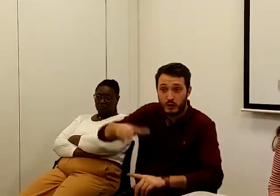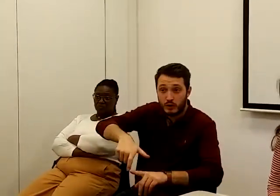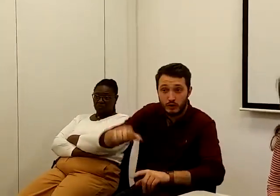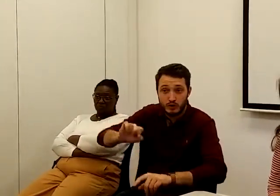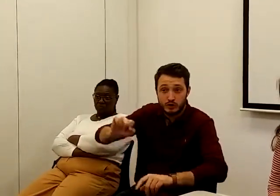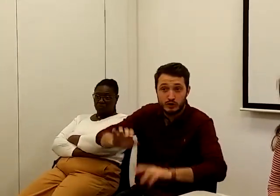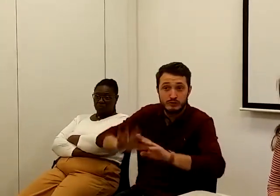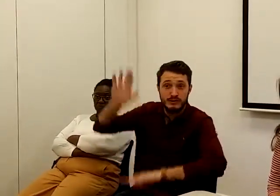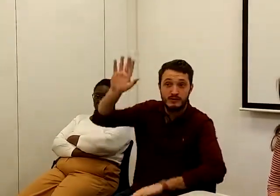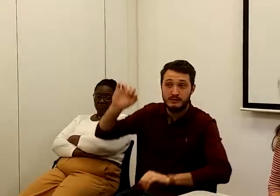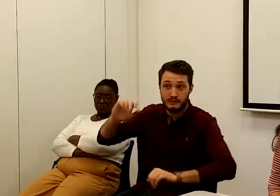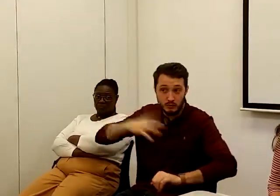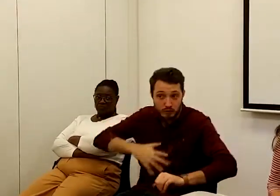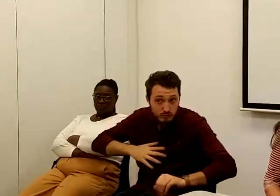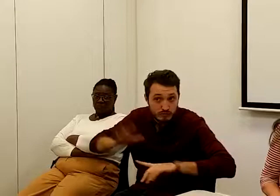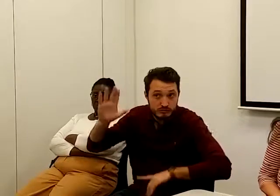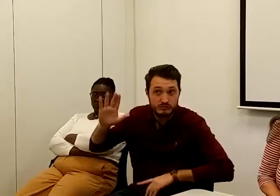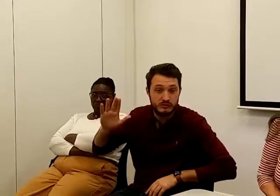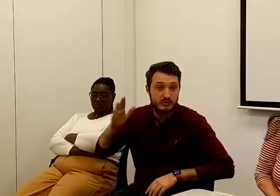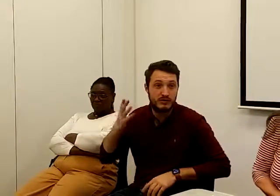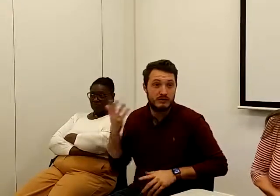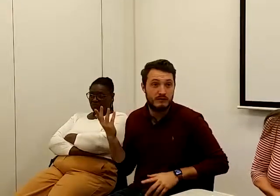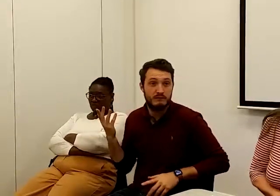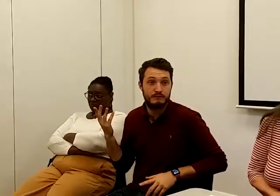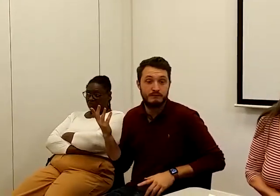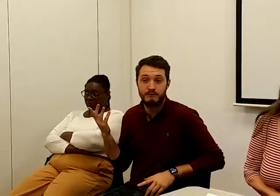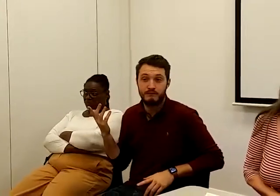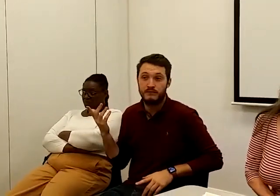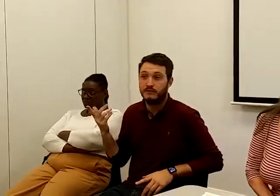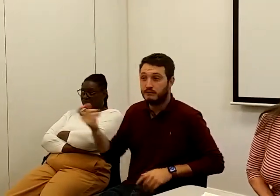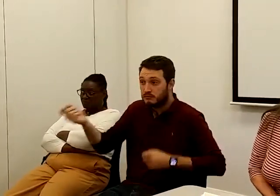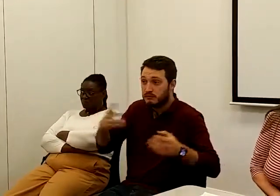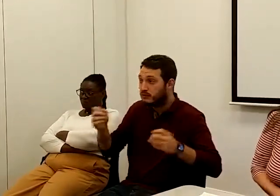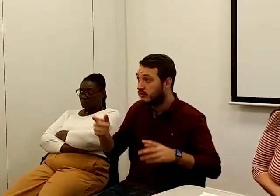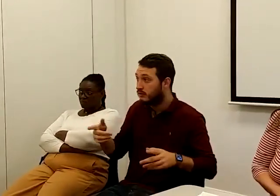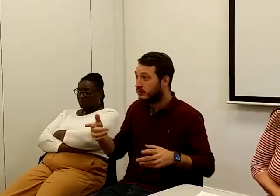thoughts that they'd like to share, some of you haven't said, some of you haven't said anything.